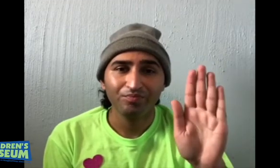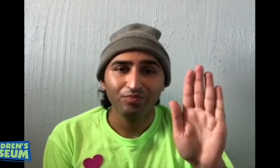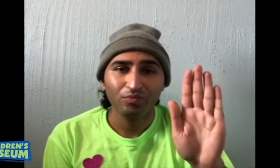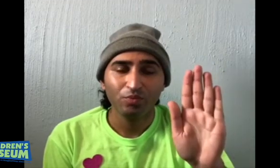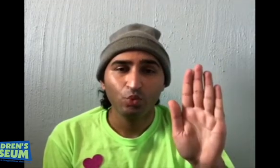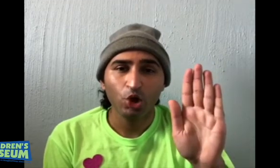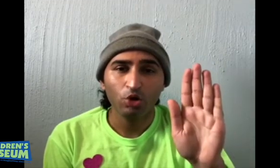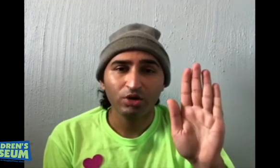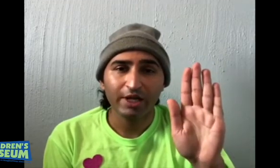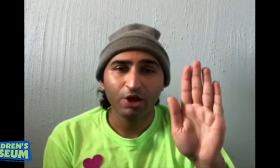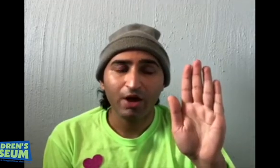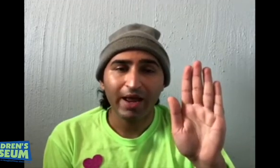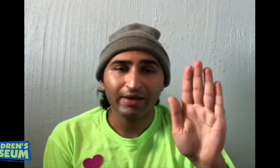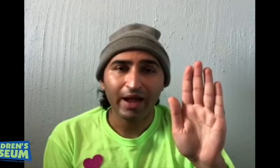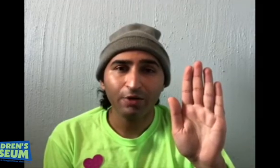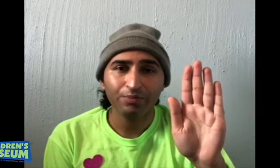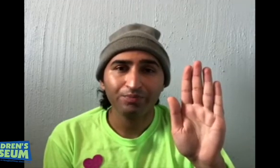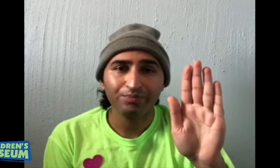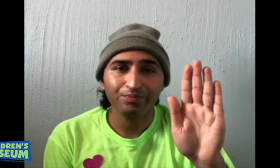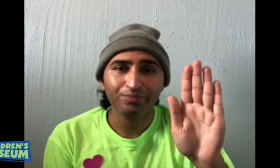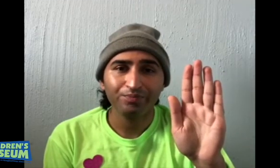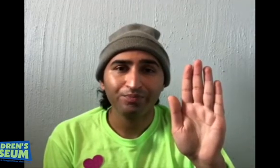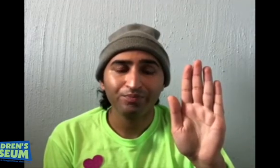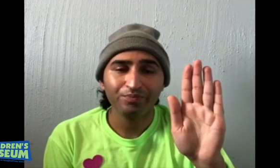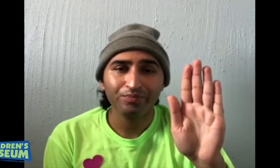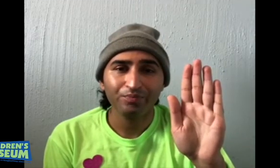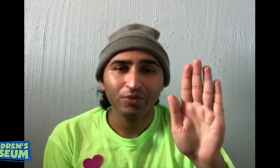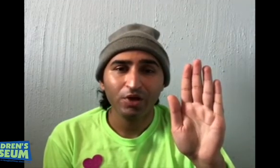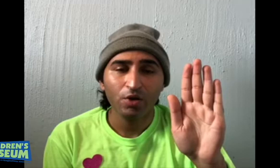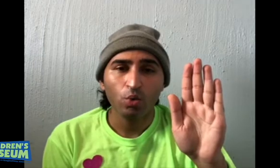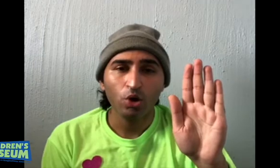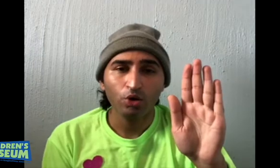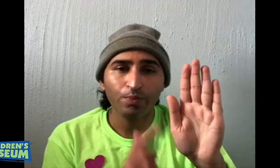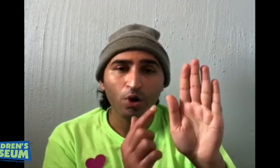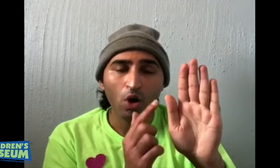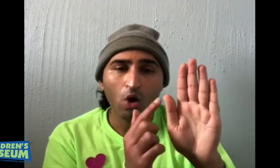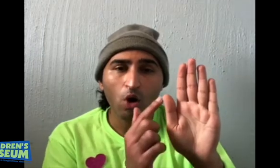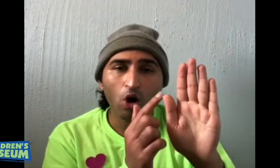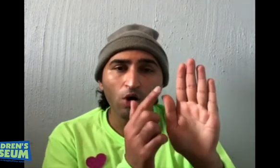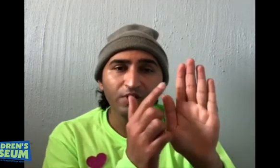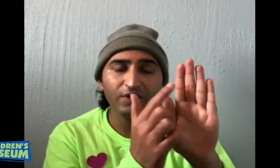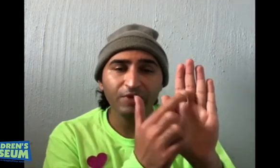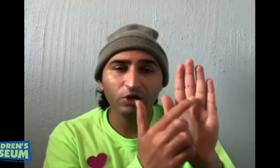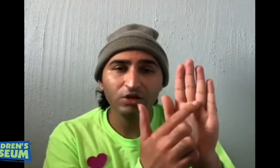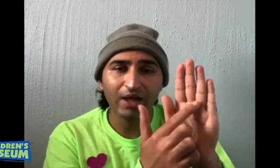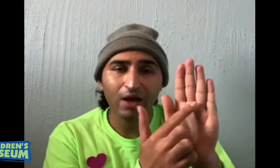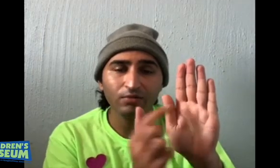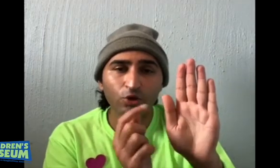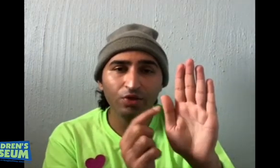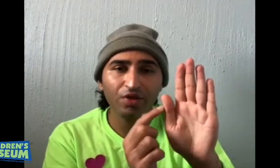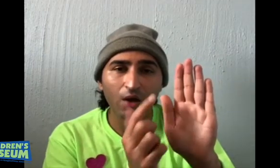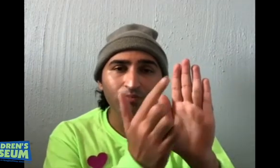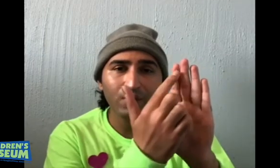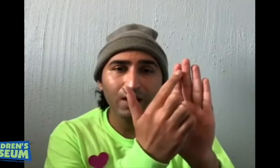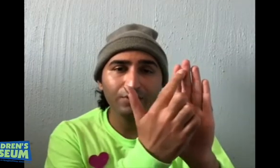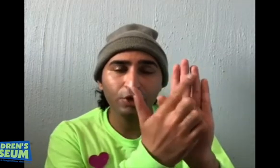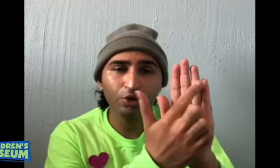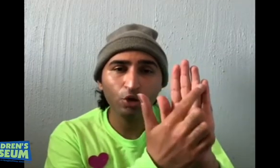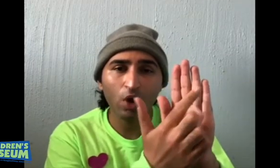We are going to take our hand out. We are going to put all these fingers down. Your thumb and these two. And